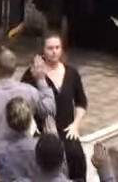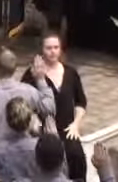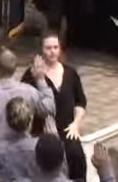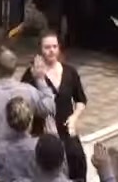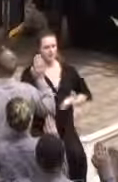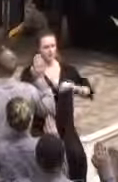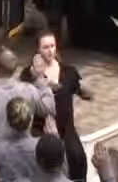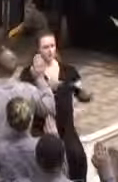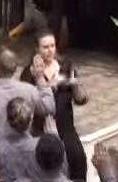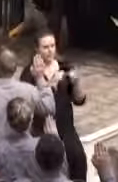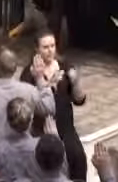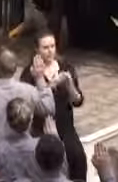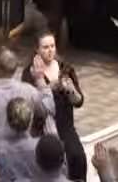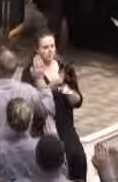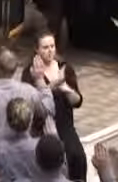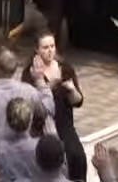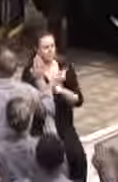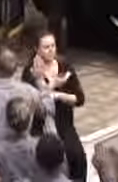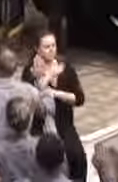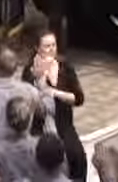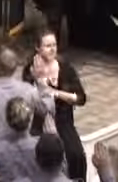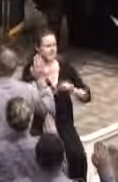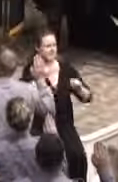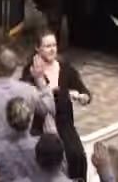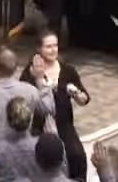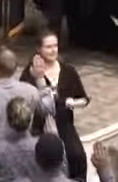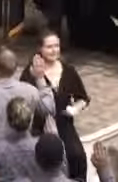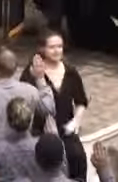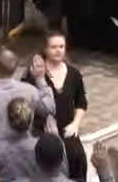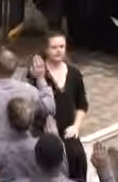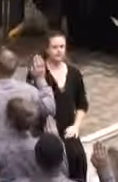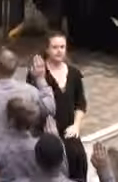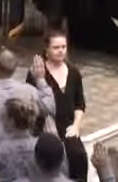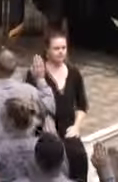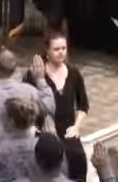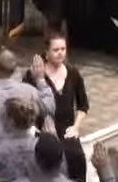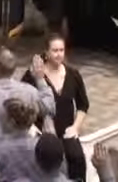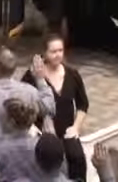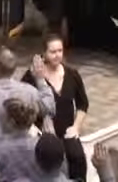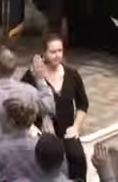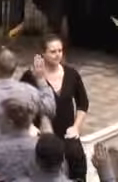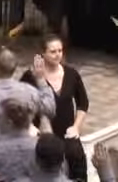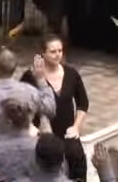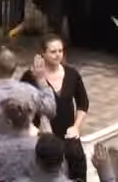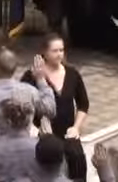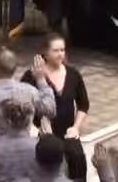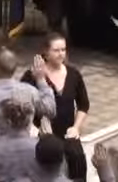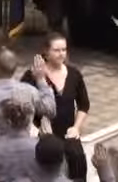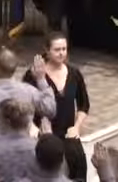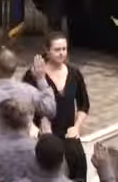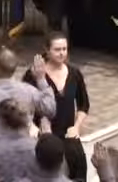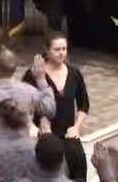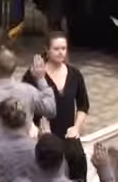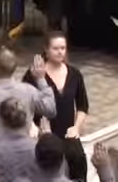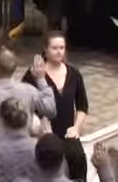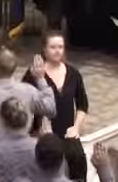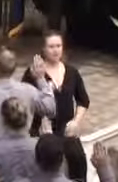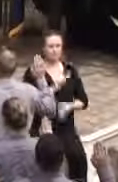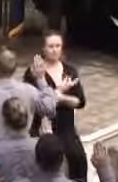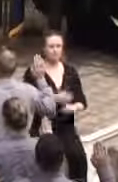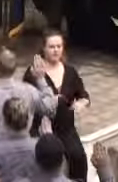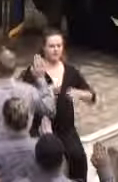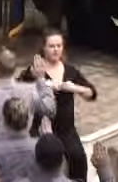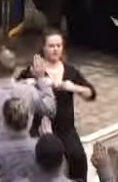And serve the Choosing of Corrections to the best of my ability. But I've done it. I freely